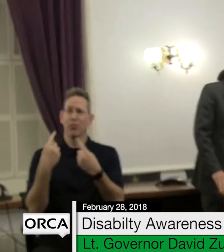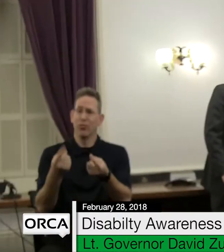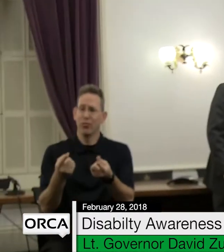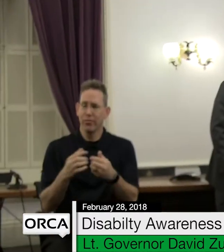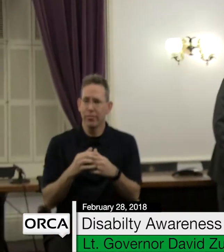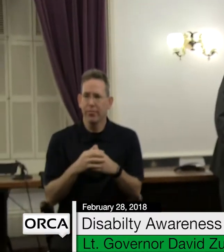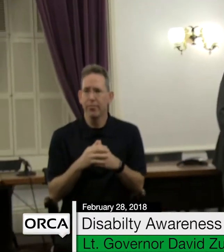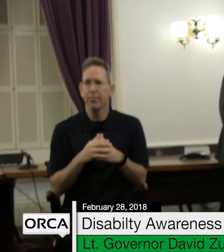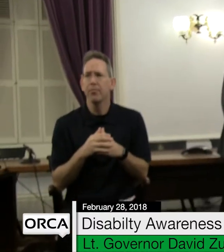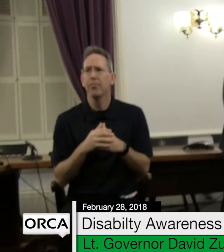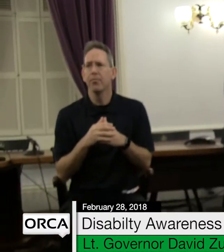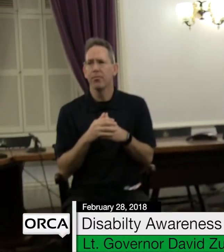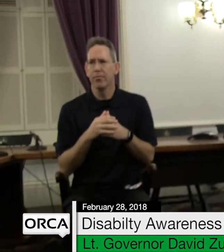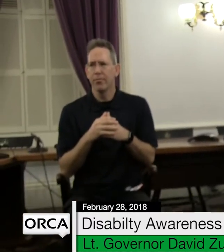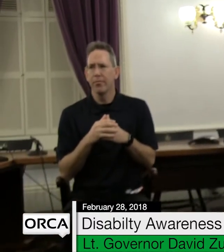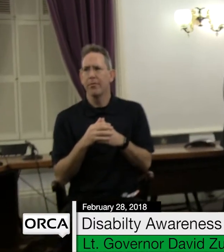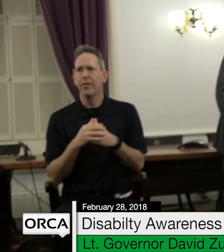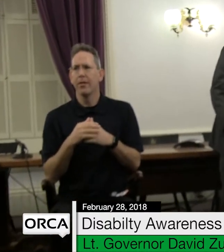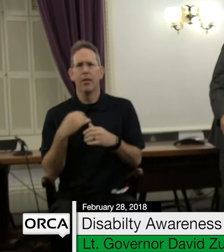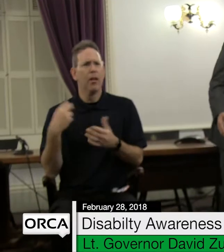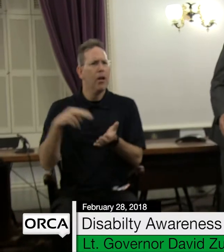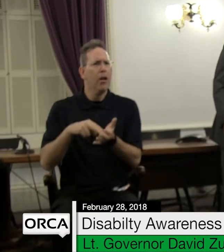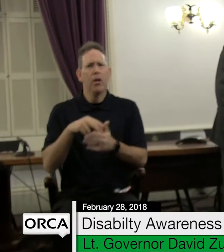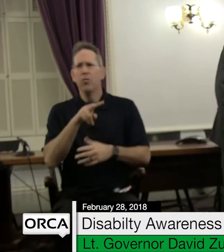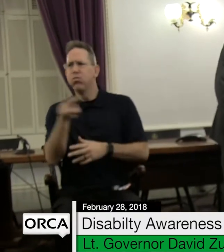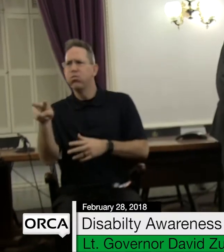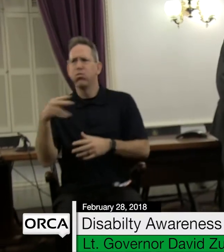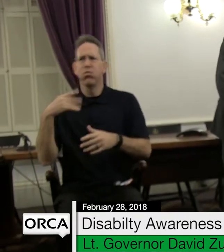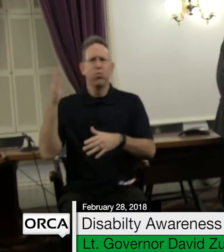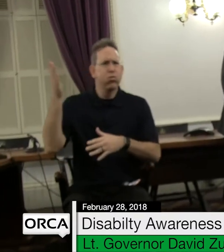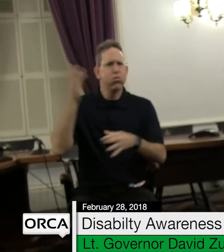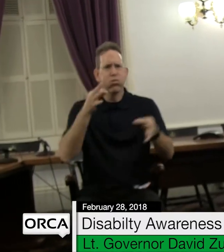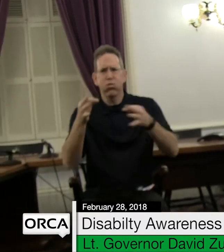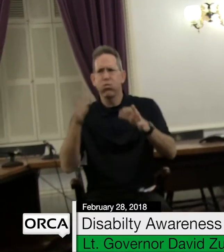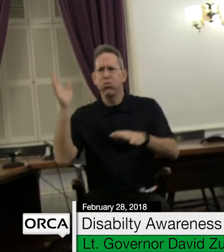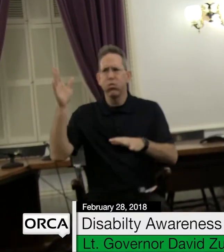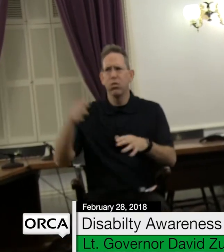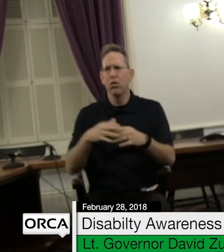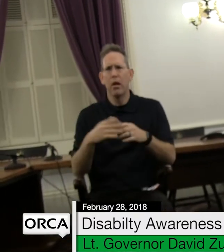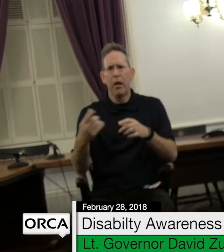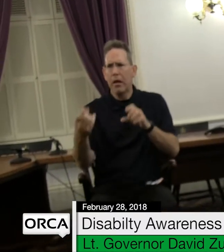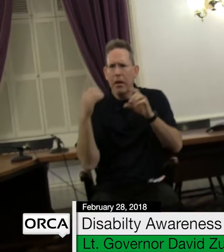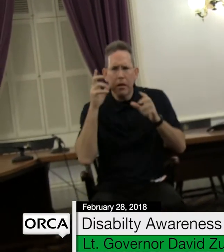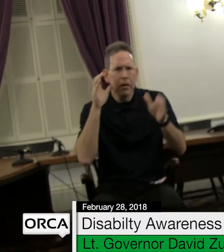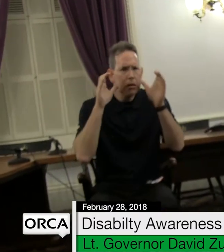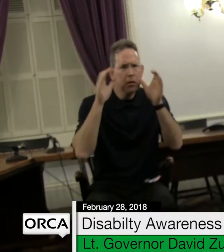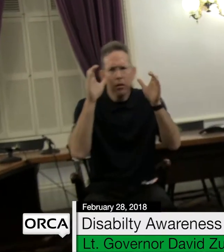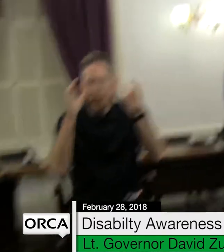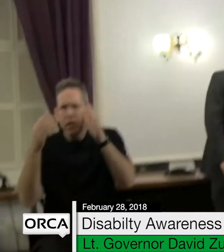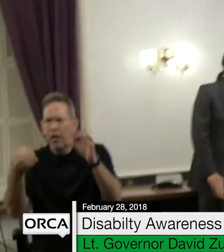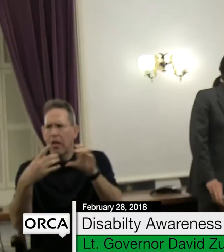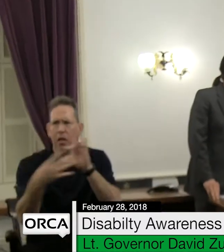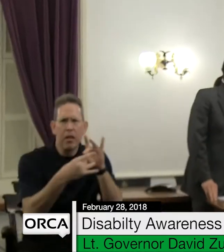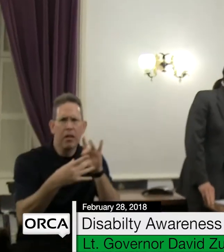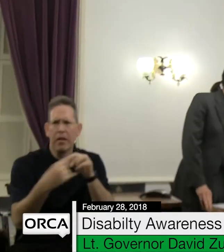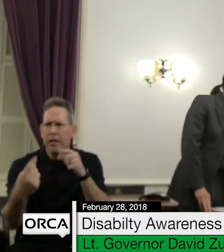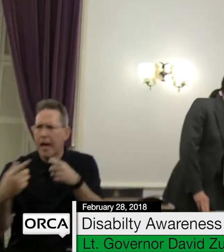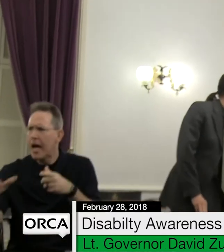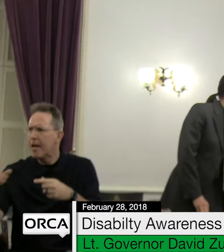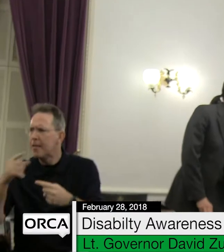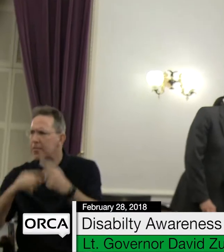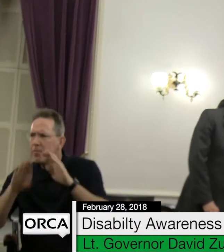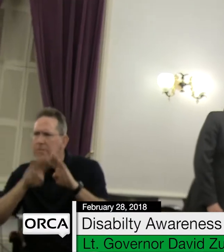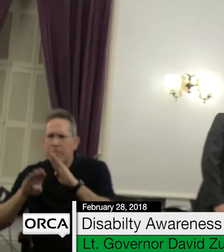give me to speak out on behalf of Vermonters, particularly those who are most struggling BFI and day-to-day